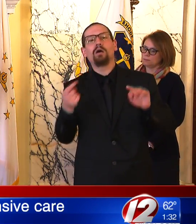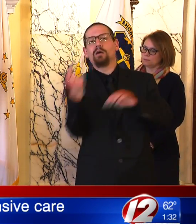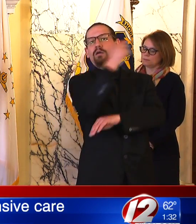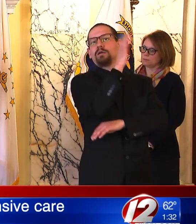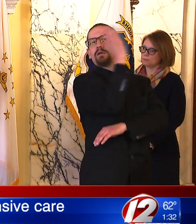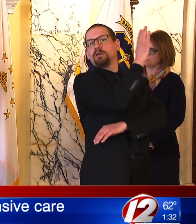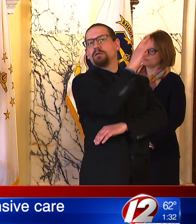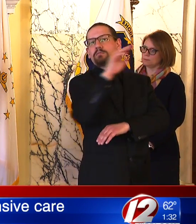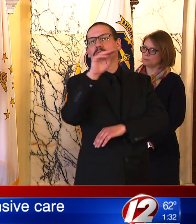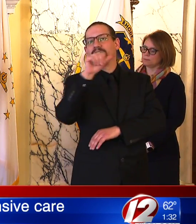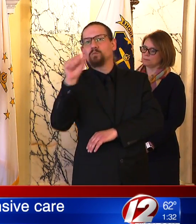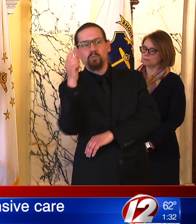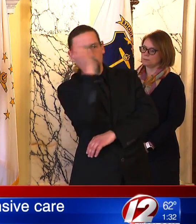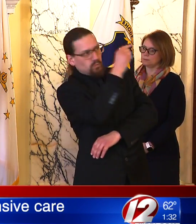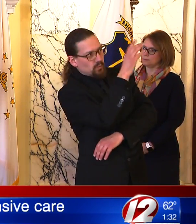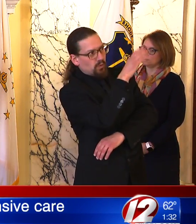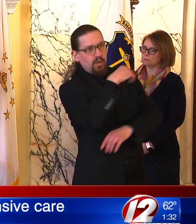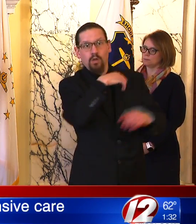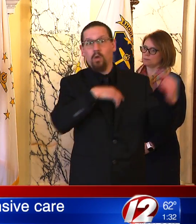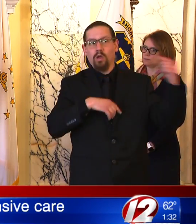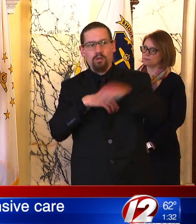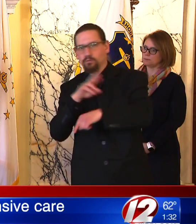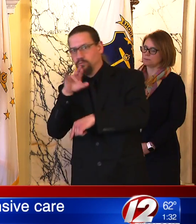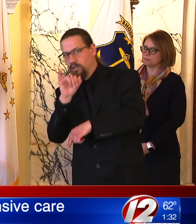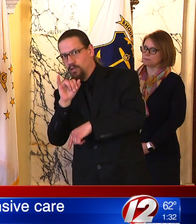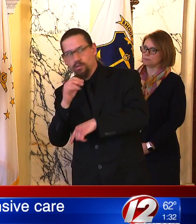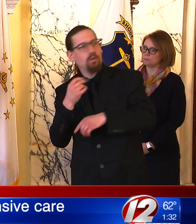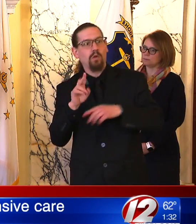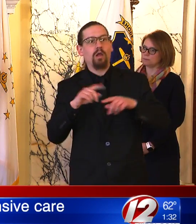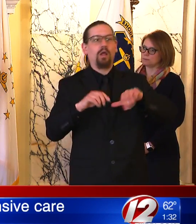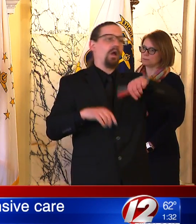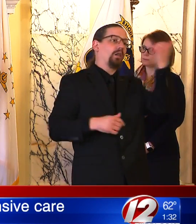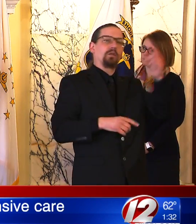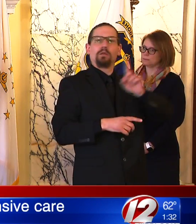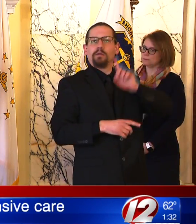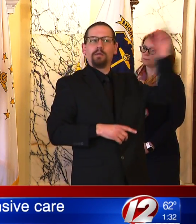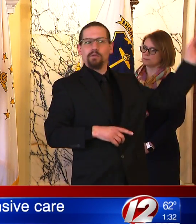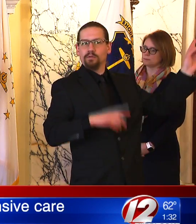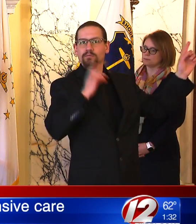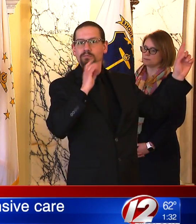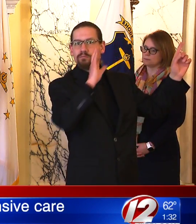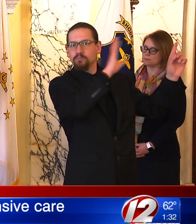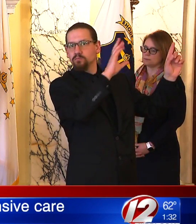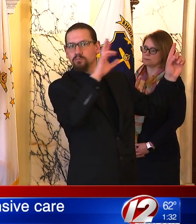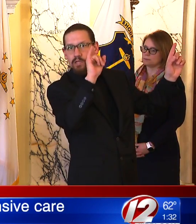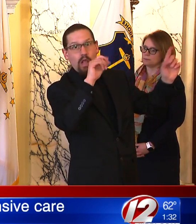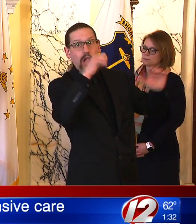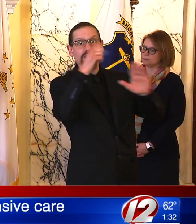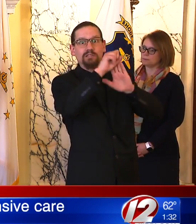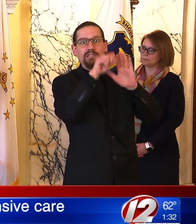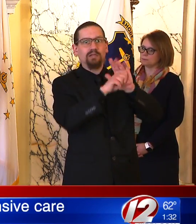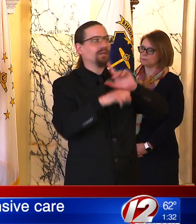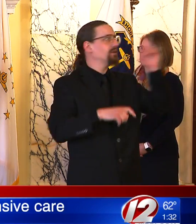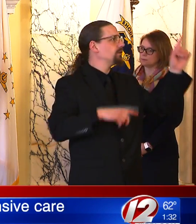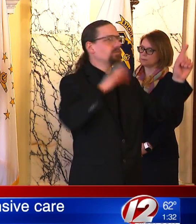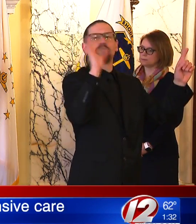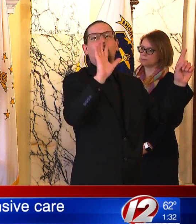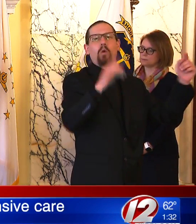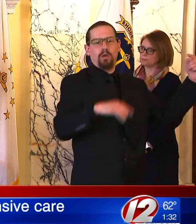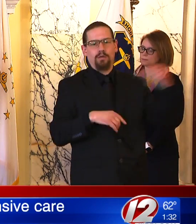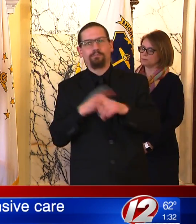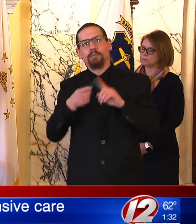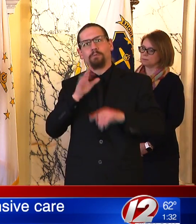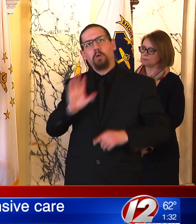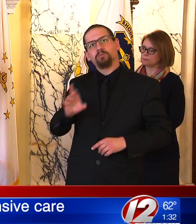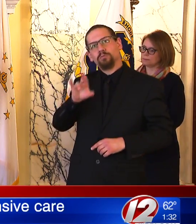more we can effectively apply these measures that we are talking about, the better off we can be for the